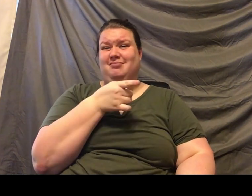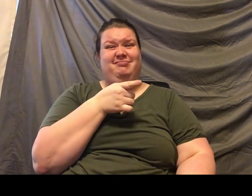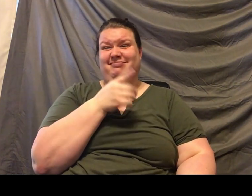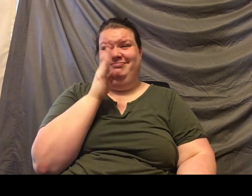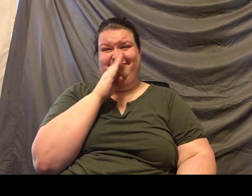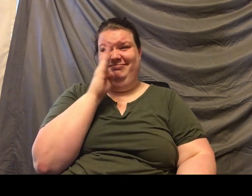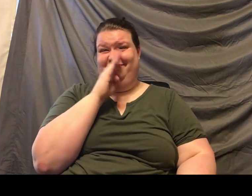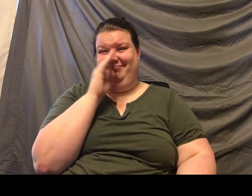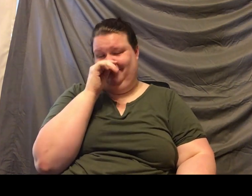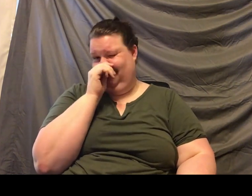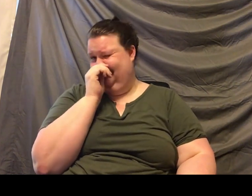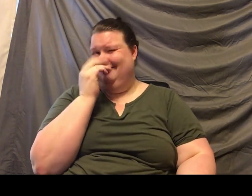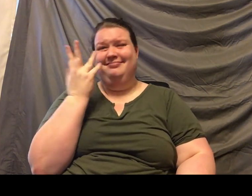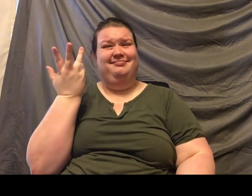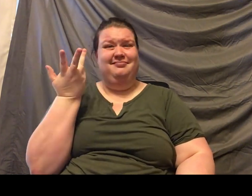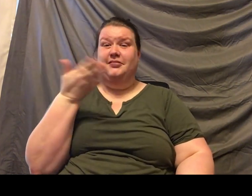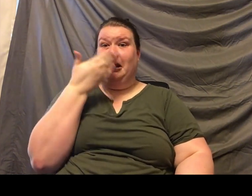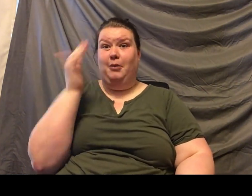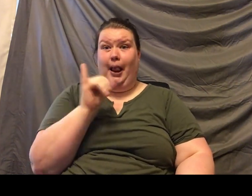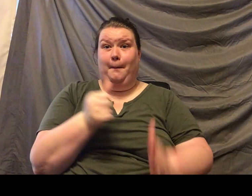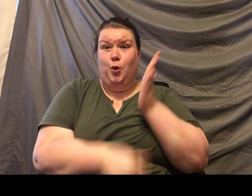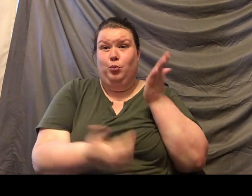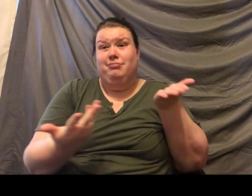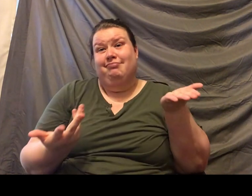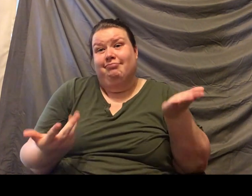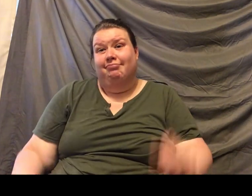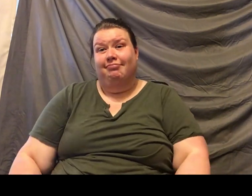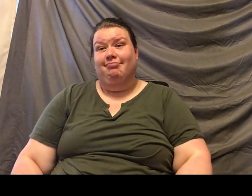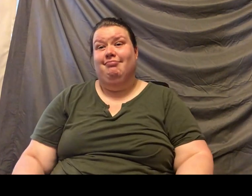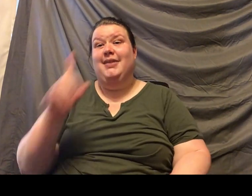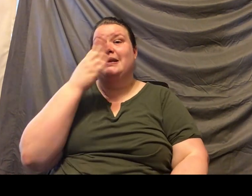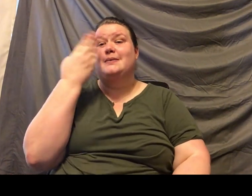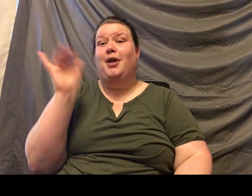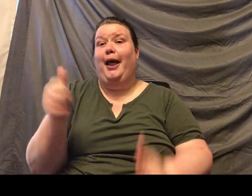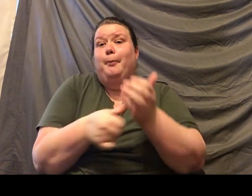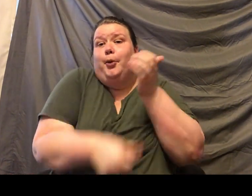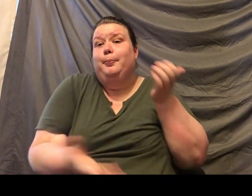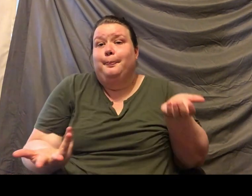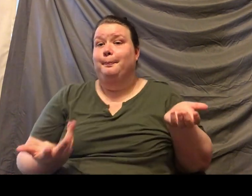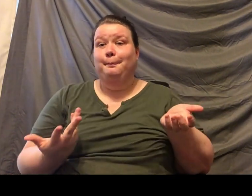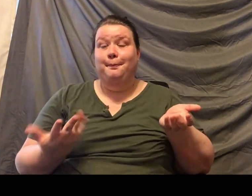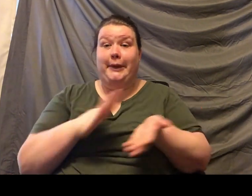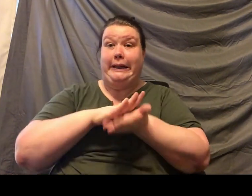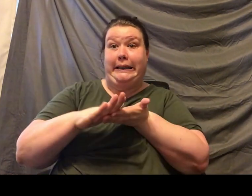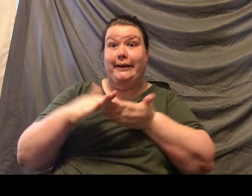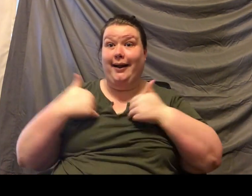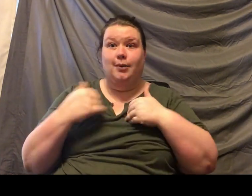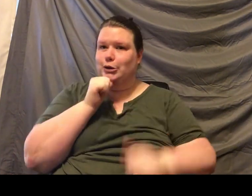they are, I don't know, what do you think? Smell like poop a lot? So they're, they're not very clean animals. Um, they have bad breath.